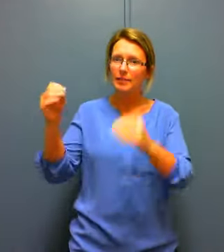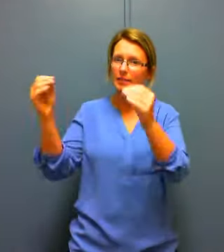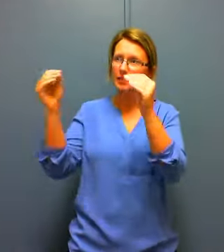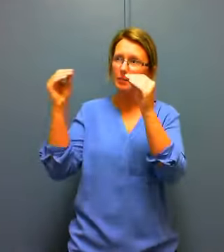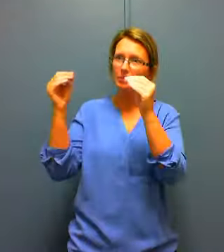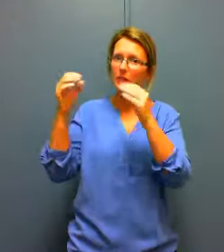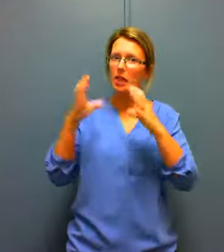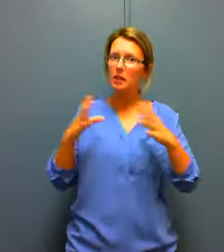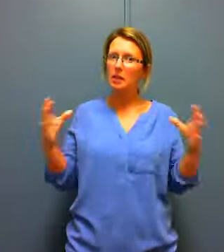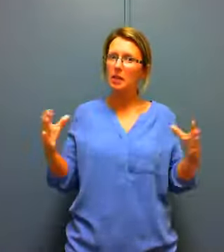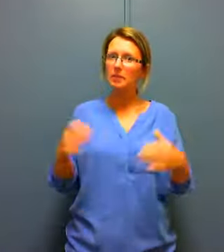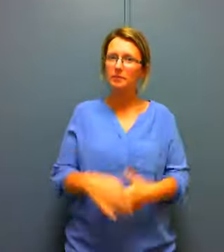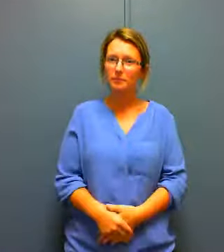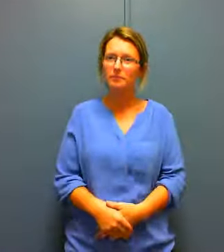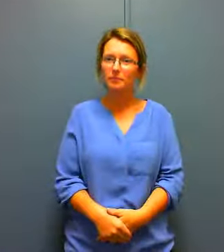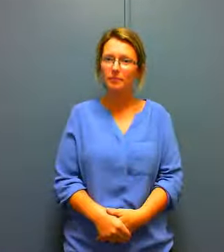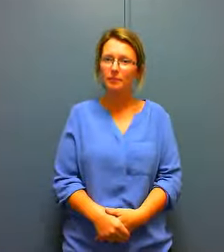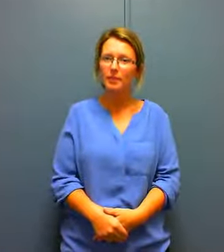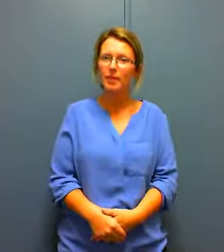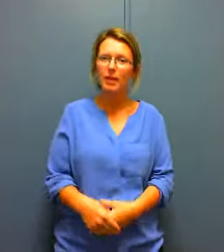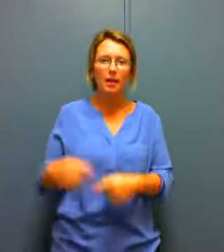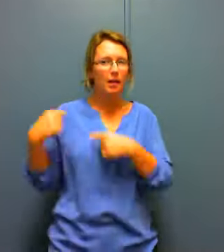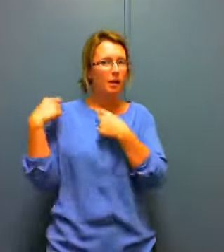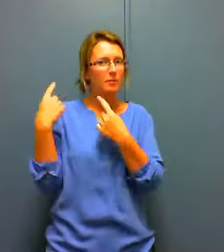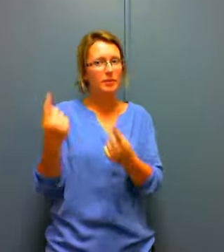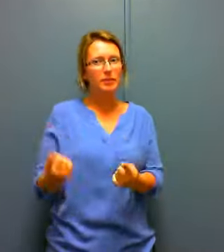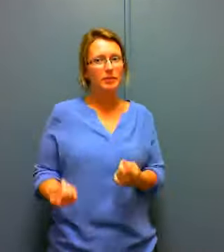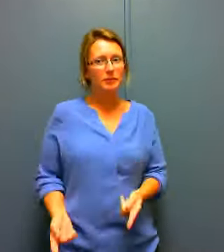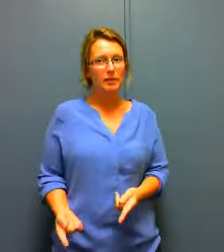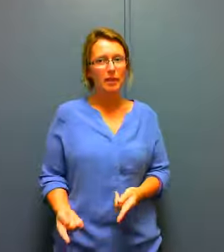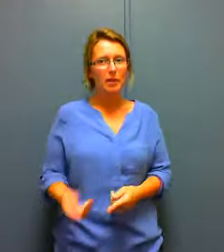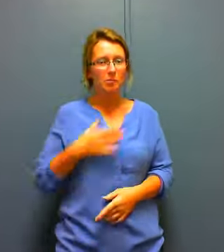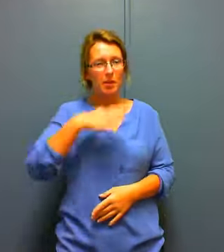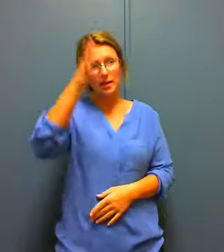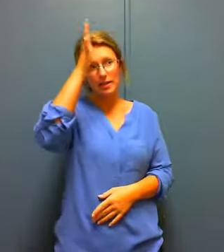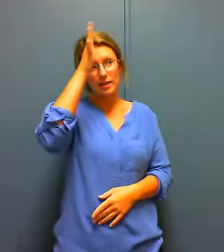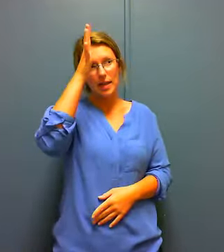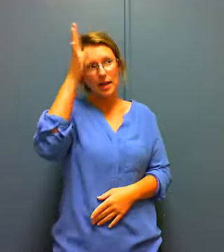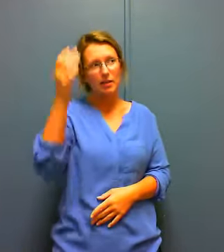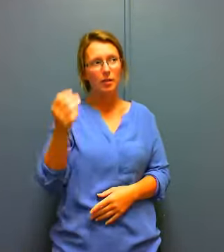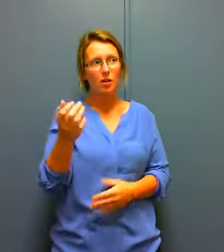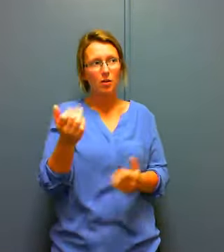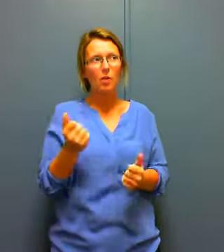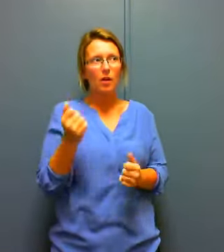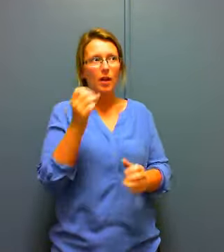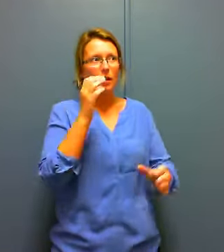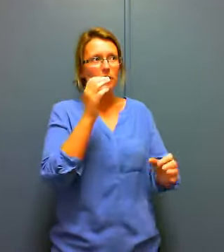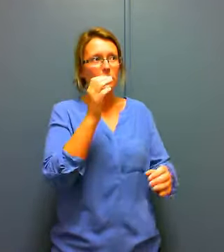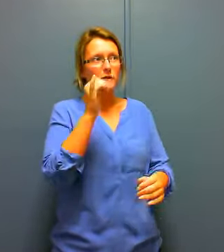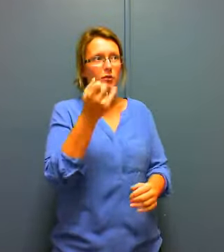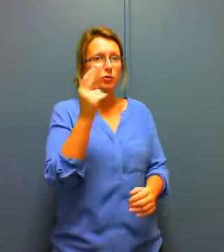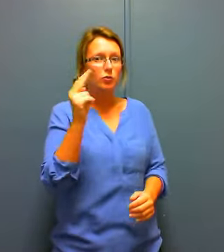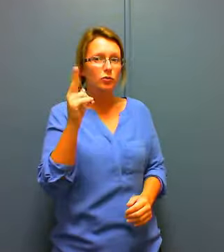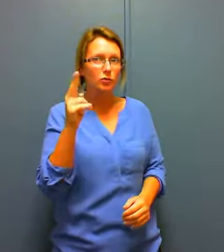ever since we've been here my dad's done nothing except want to talk to June like I go visit my dad and then he takes June outside right away and they're just playing with drones